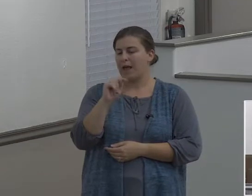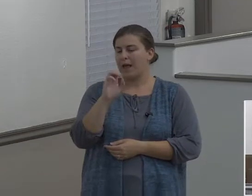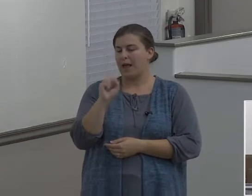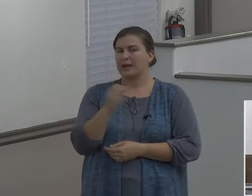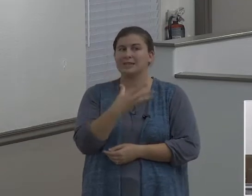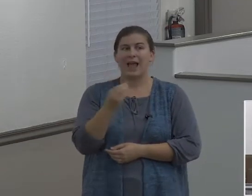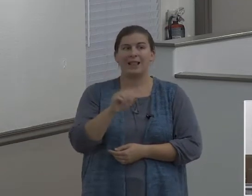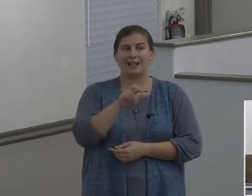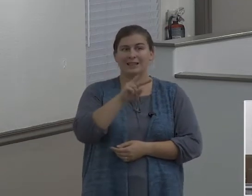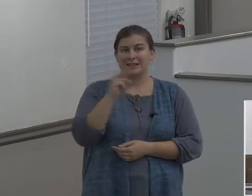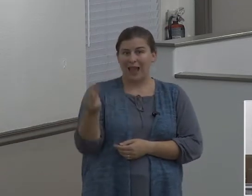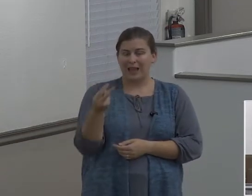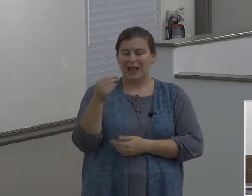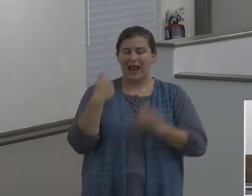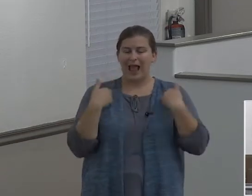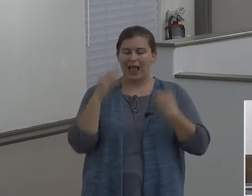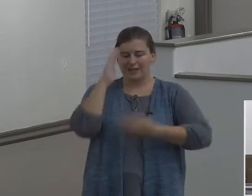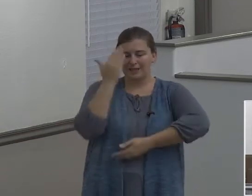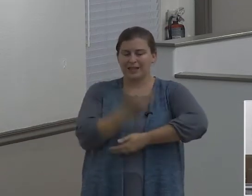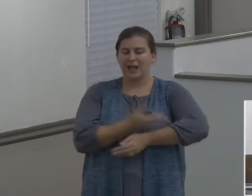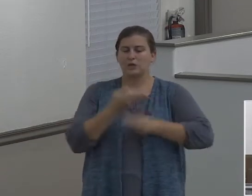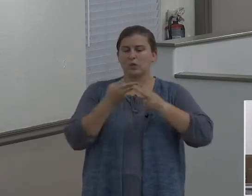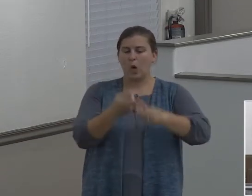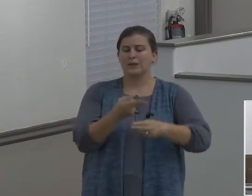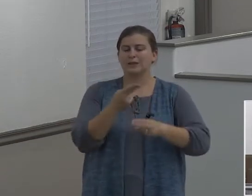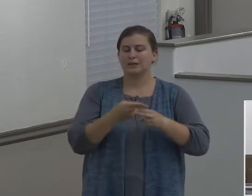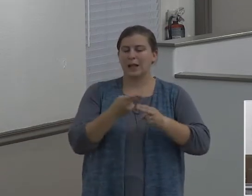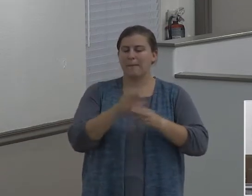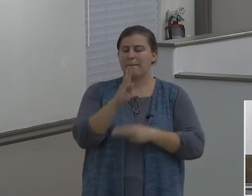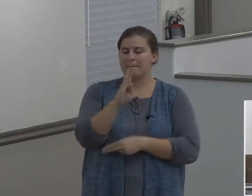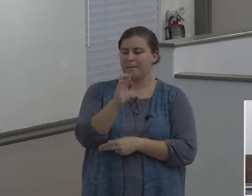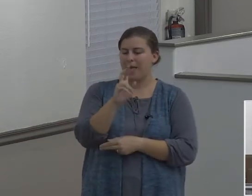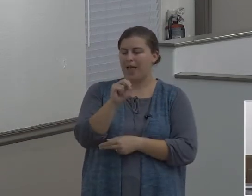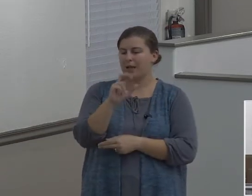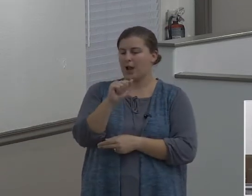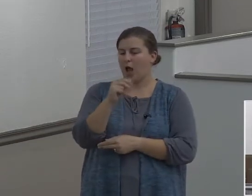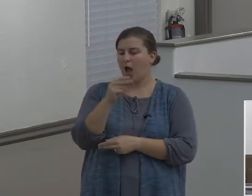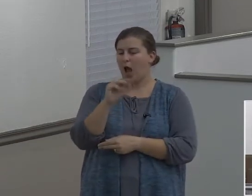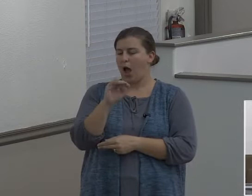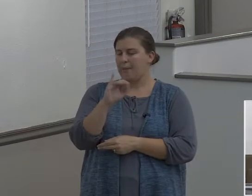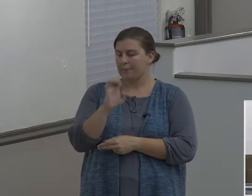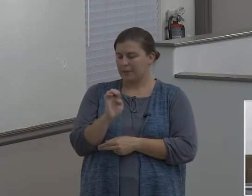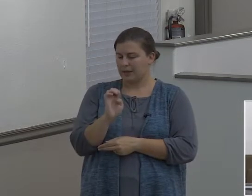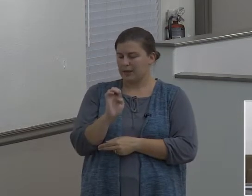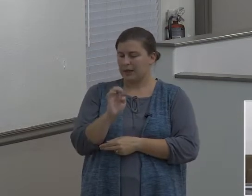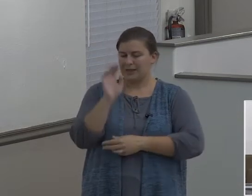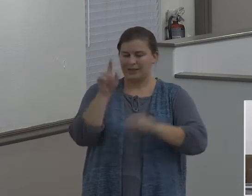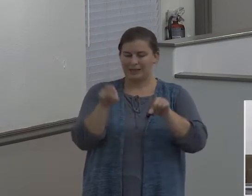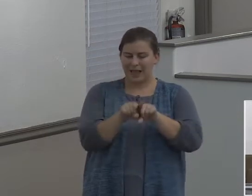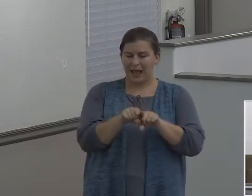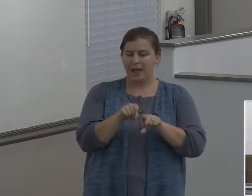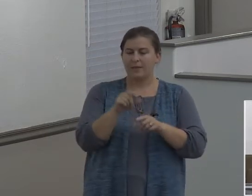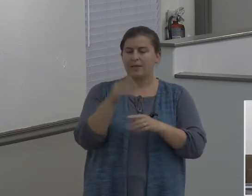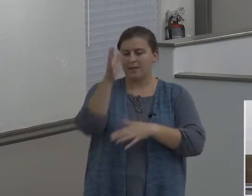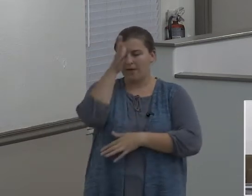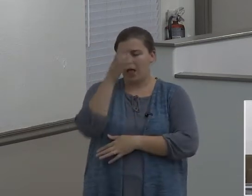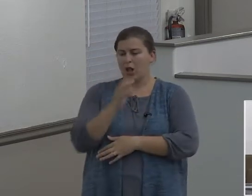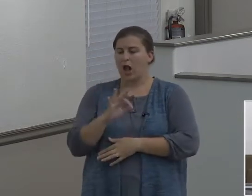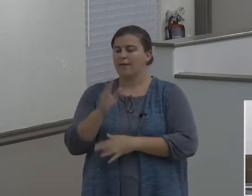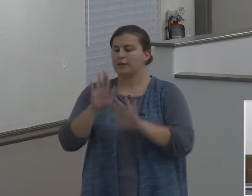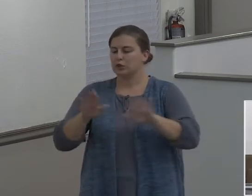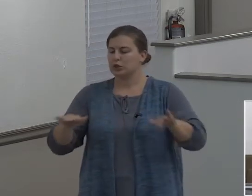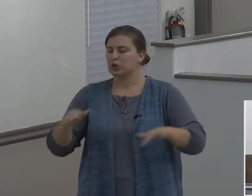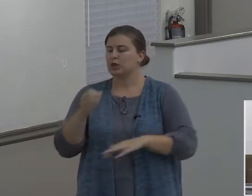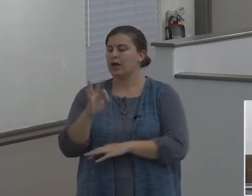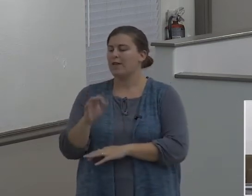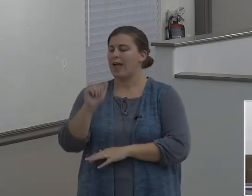and called his name Ben-Ami. The same is the father of the children of Ammon unto this day. Let's pray. Father,